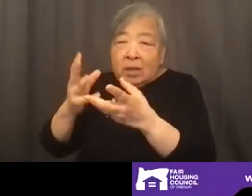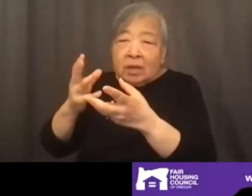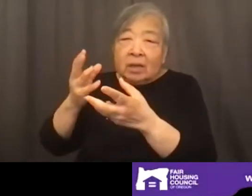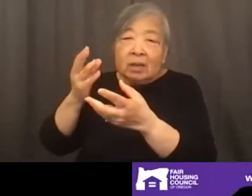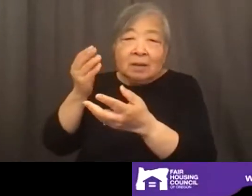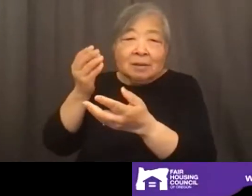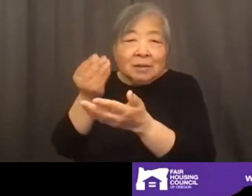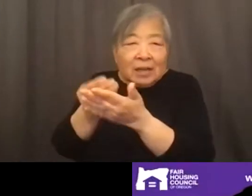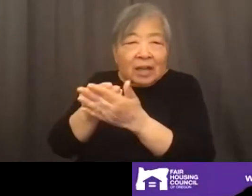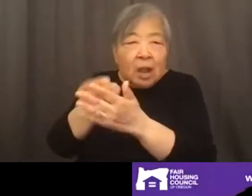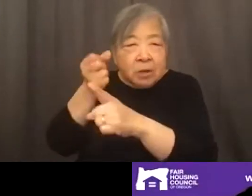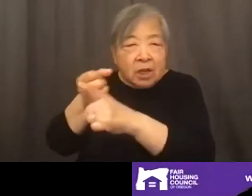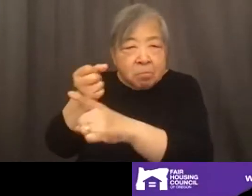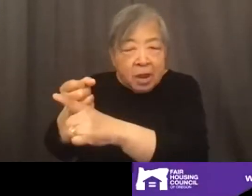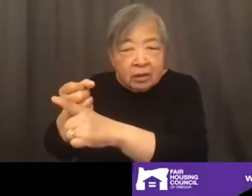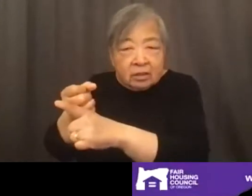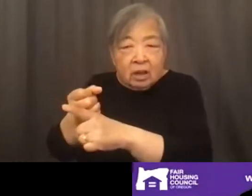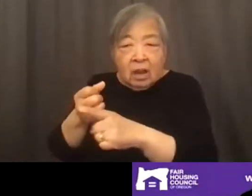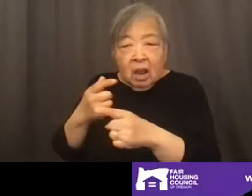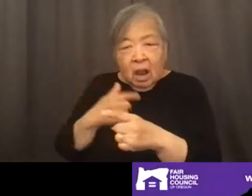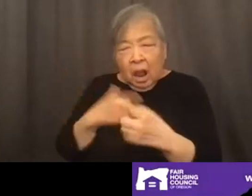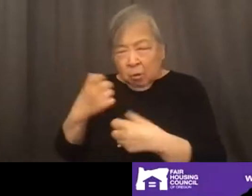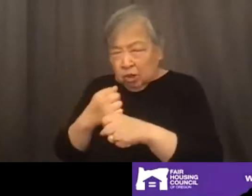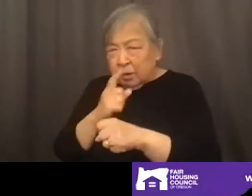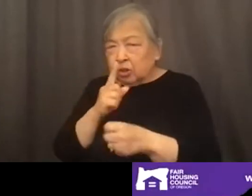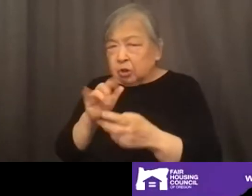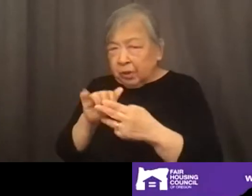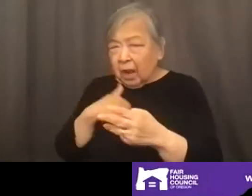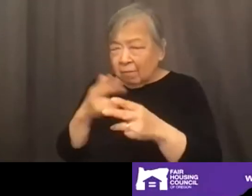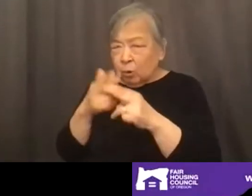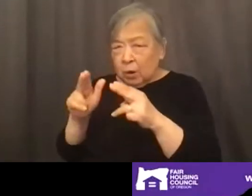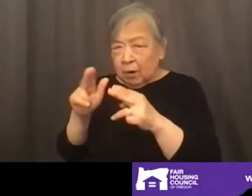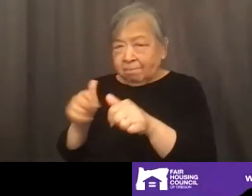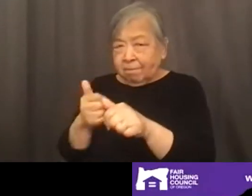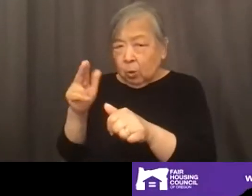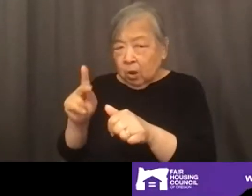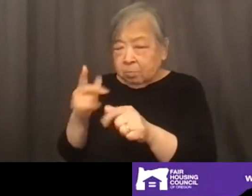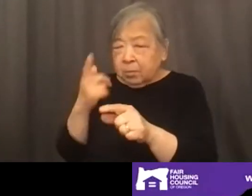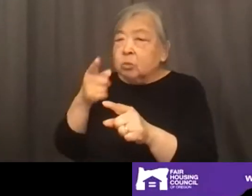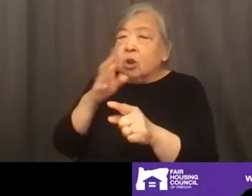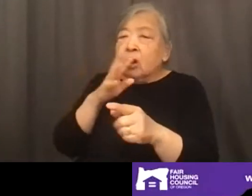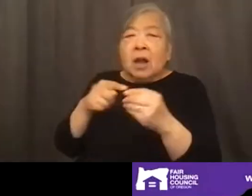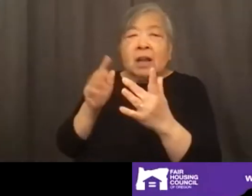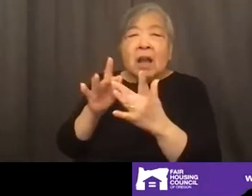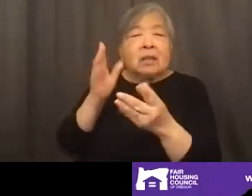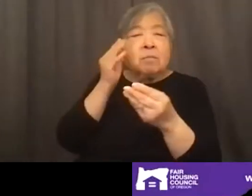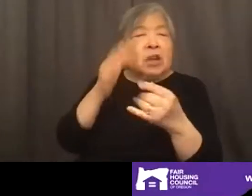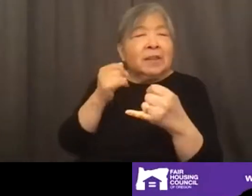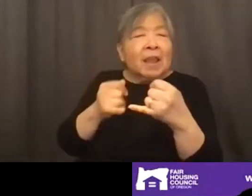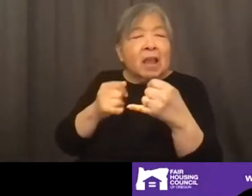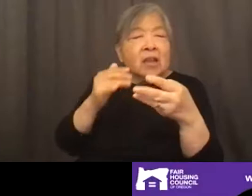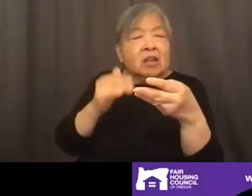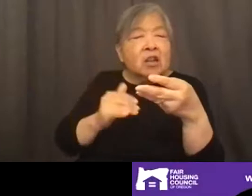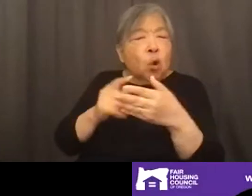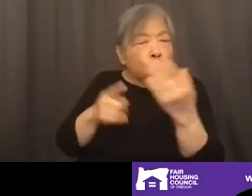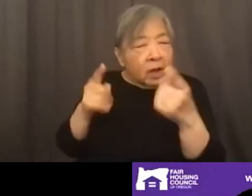communities. Um, if I could, I wanted to just make sure I asked a quick follow-up on, on what you were talking about, especially the contact information at the end there. What